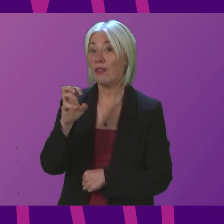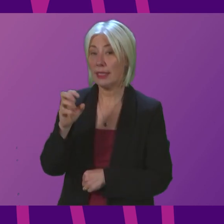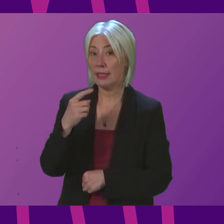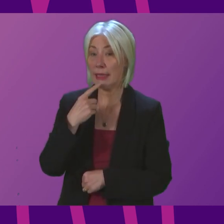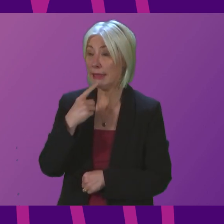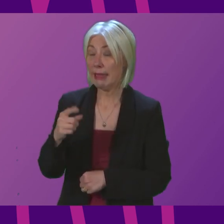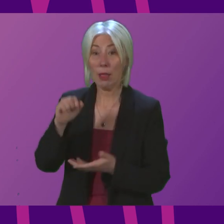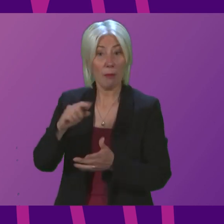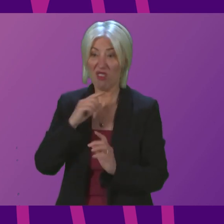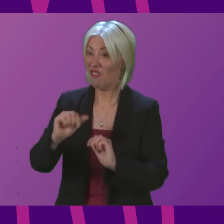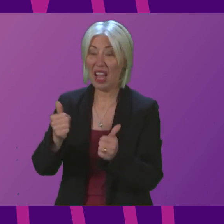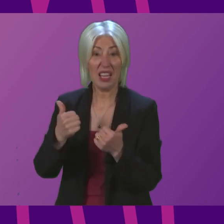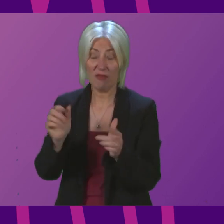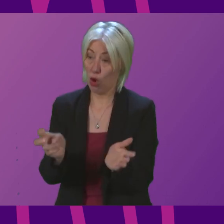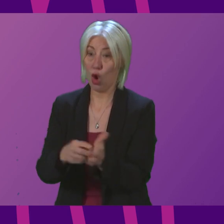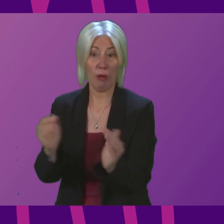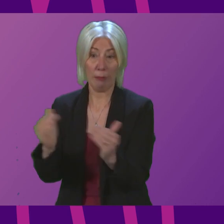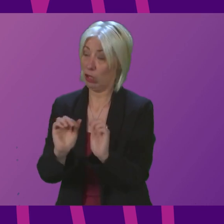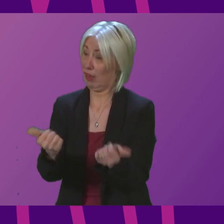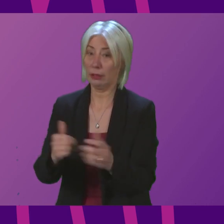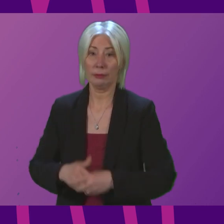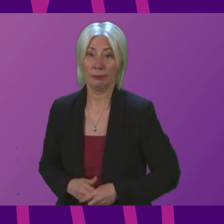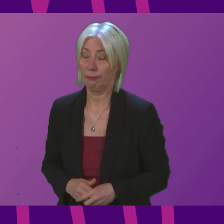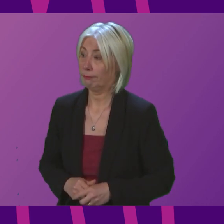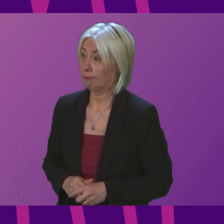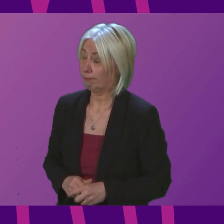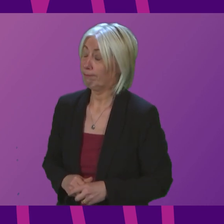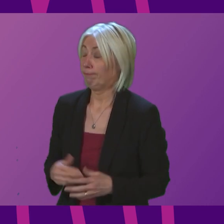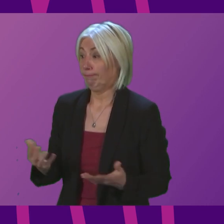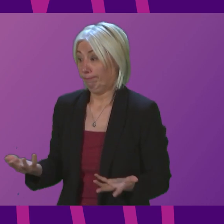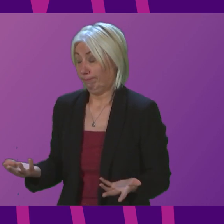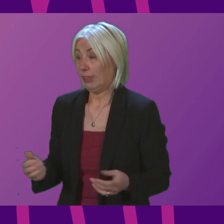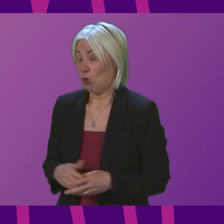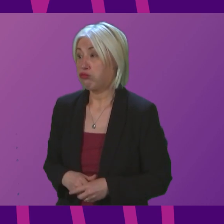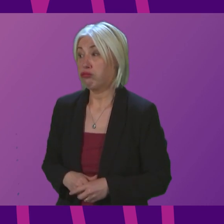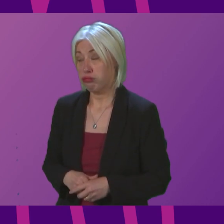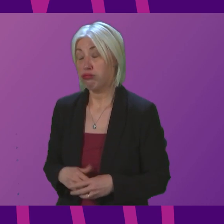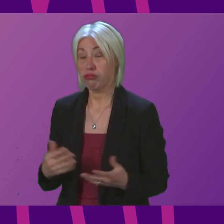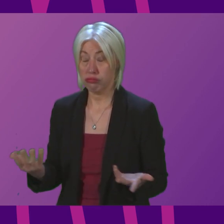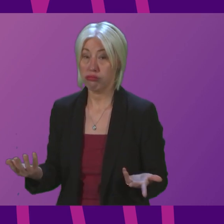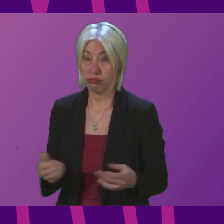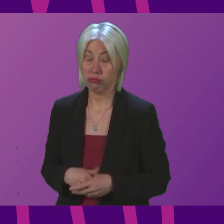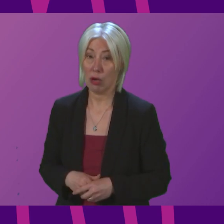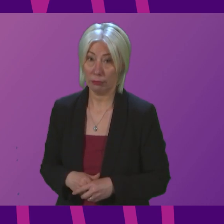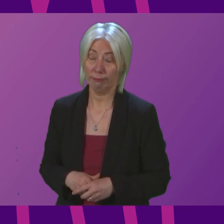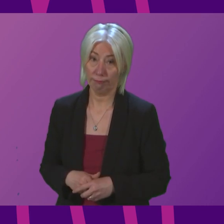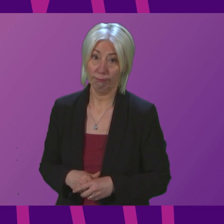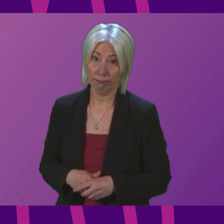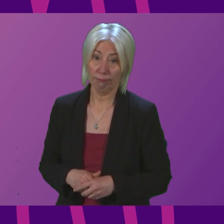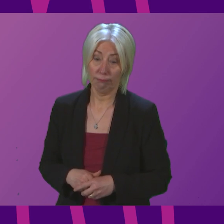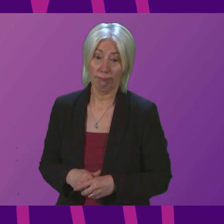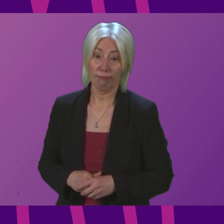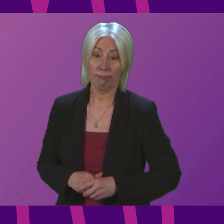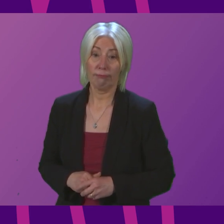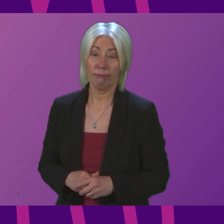require to be changed. Douglas Ross. Well, I know